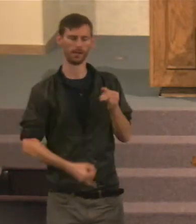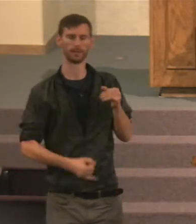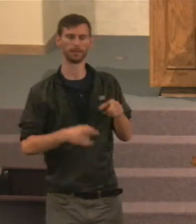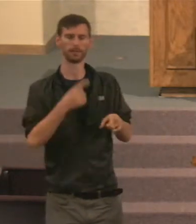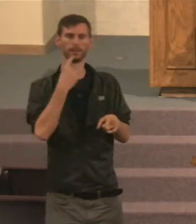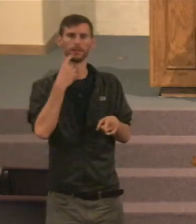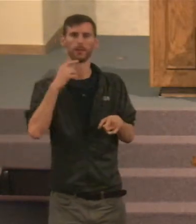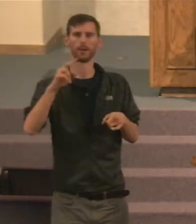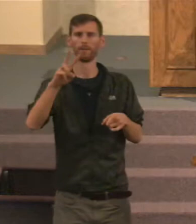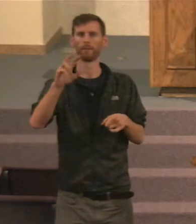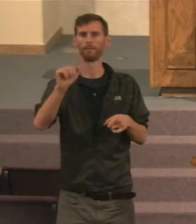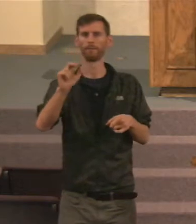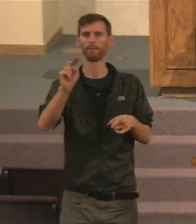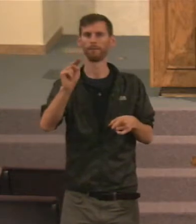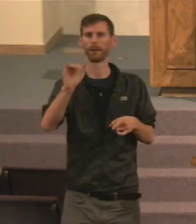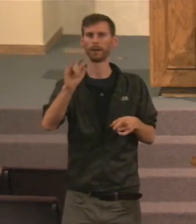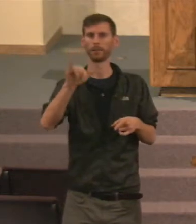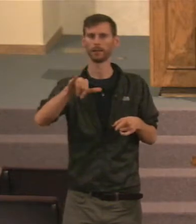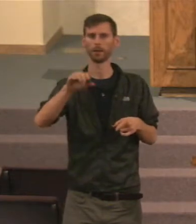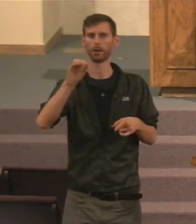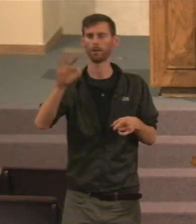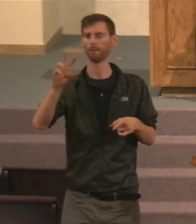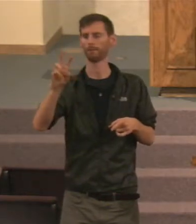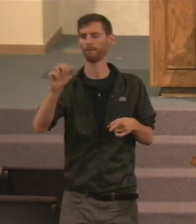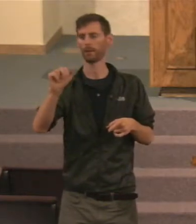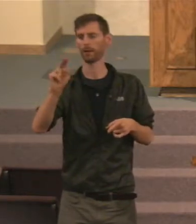Says the preacher, All is vanity.